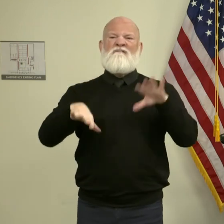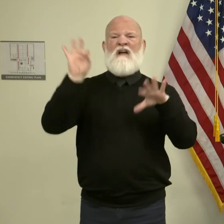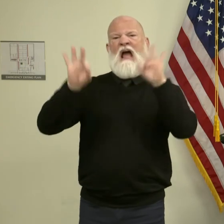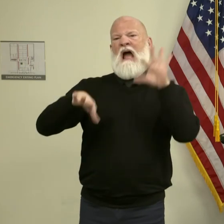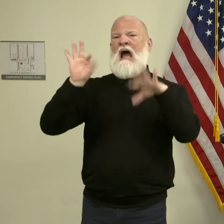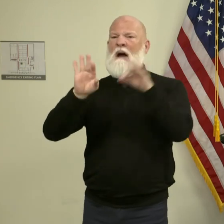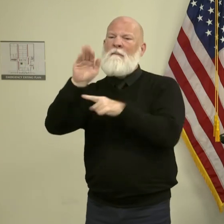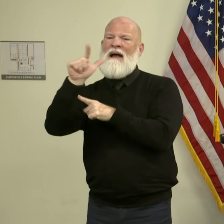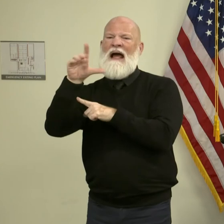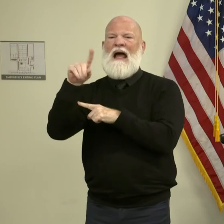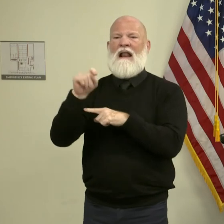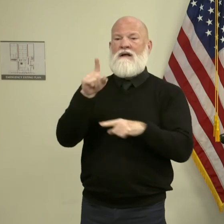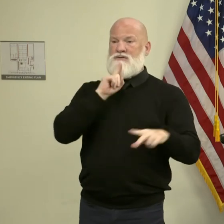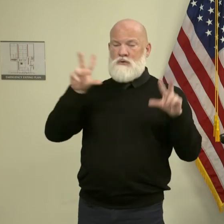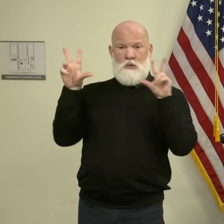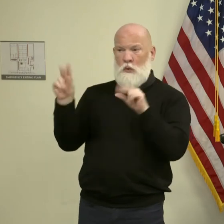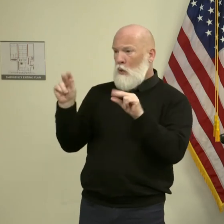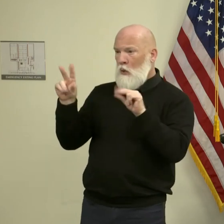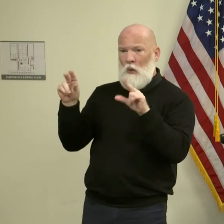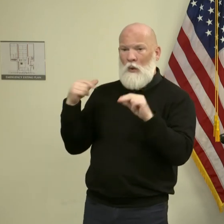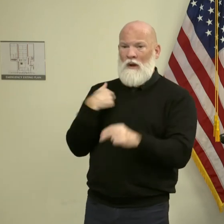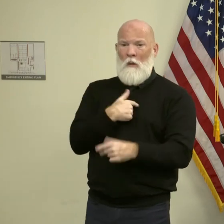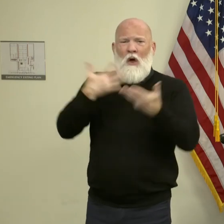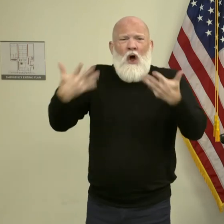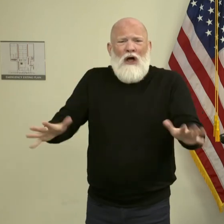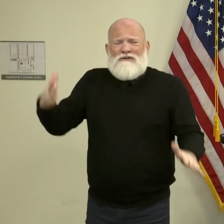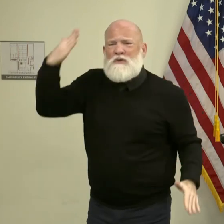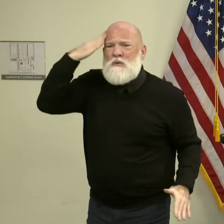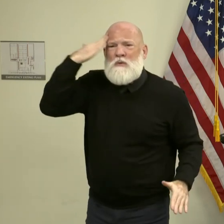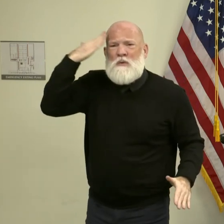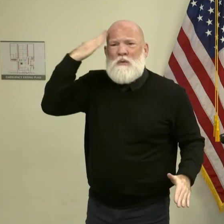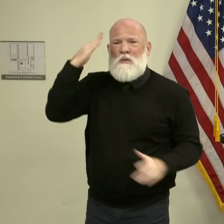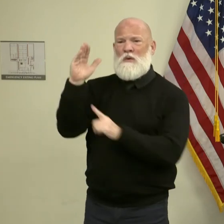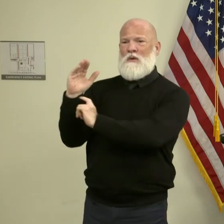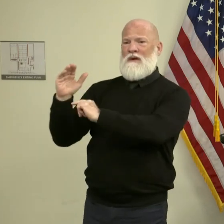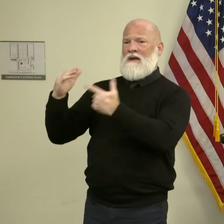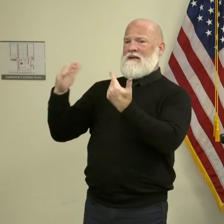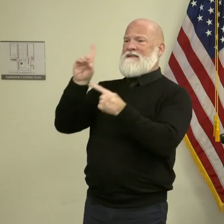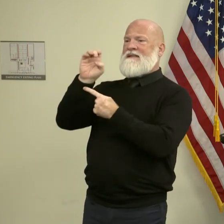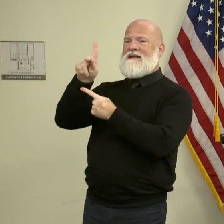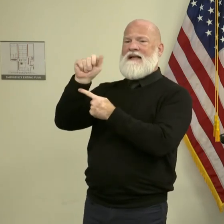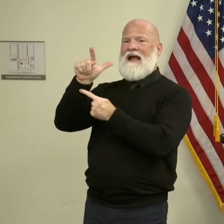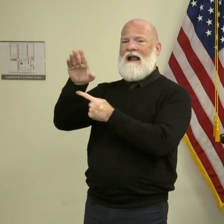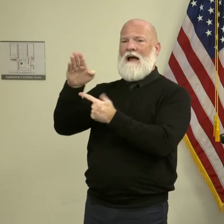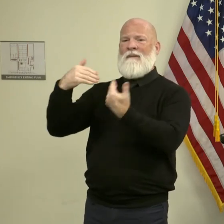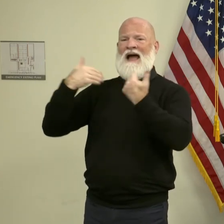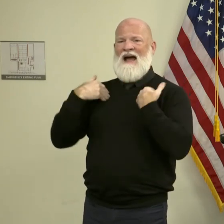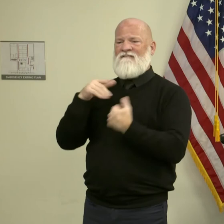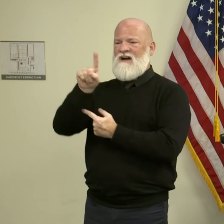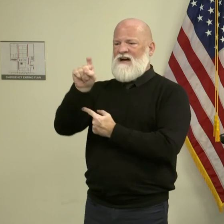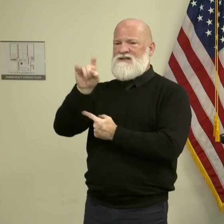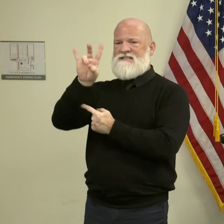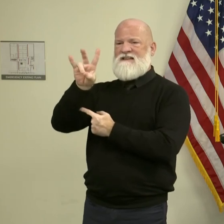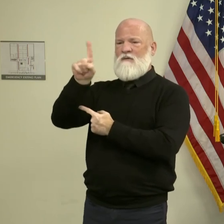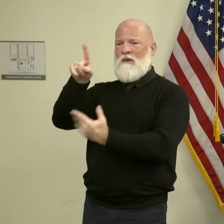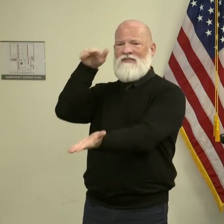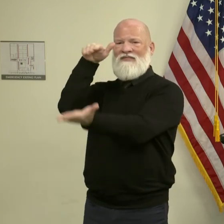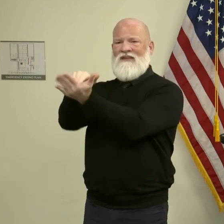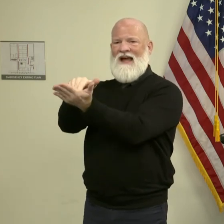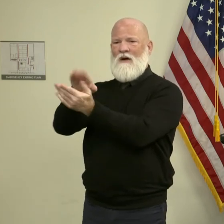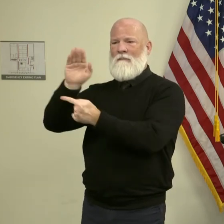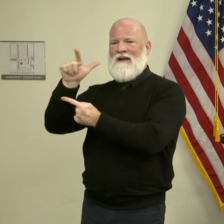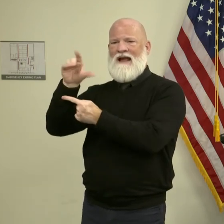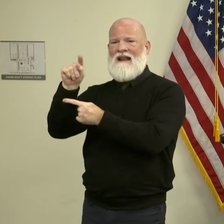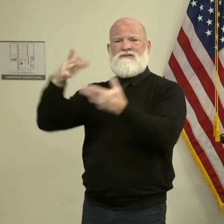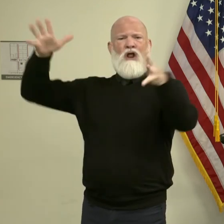of nowhere. No, we have known that DeKalb County had 171,000 ballots since Friday evening, Saturday morning. So the statements he keeps on putting out there are